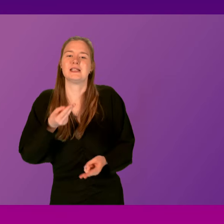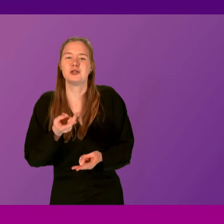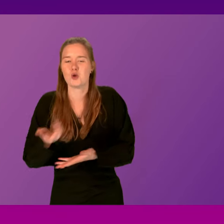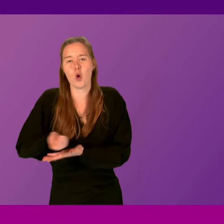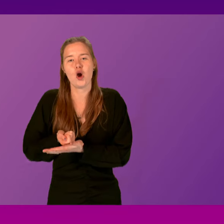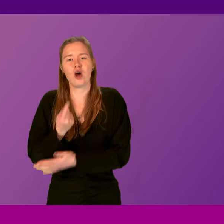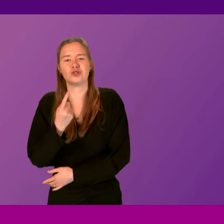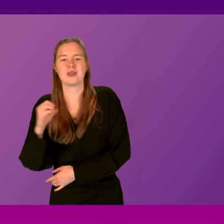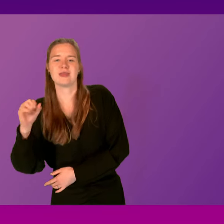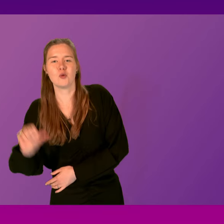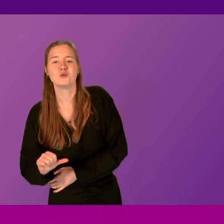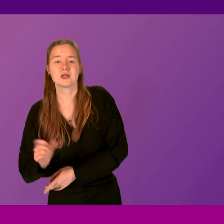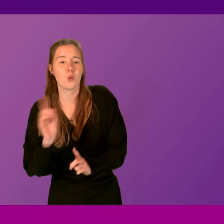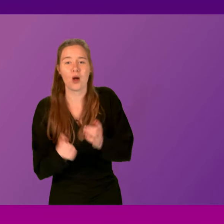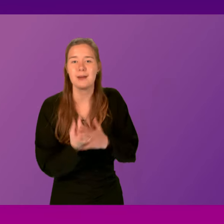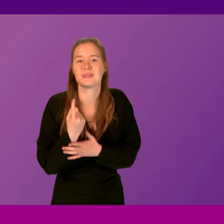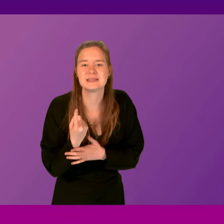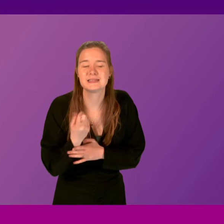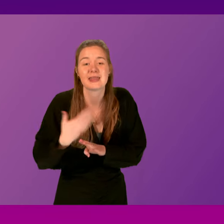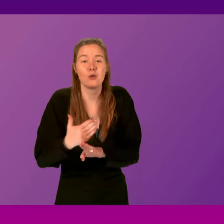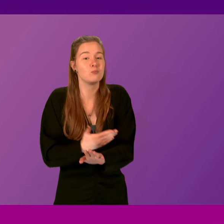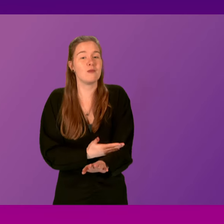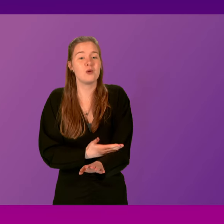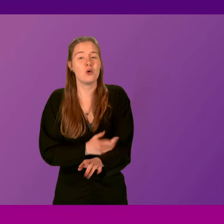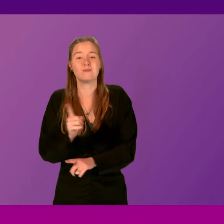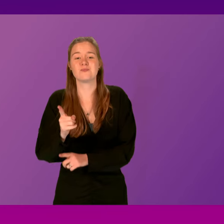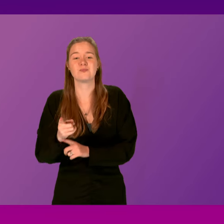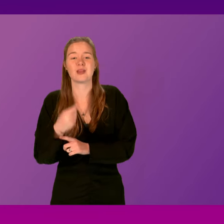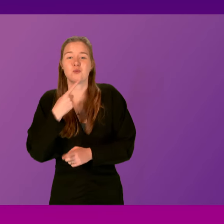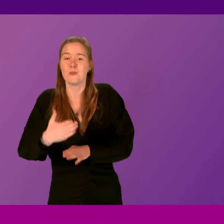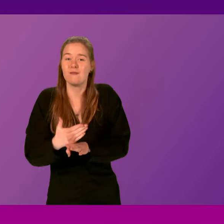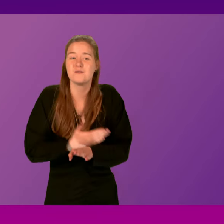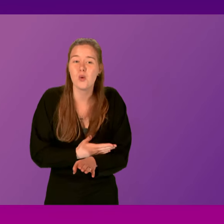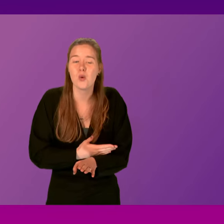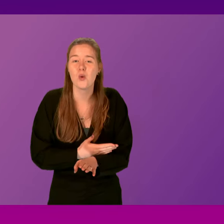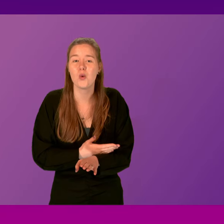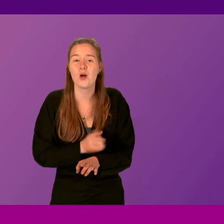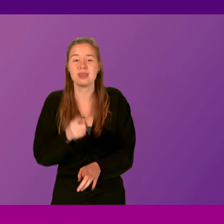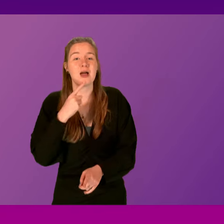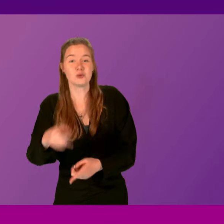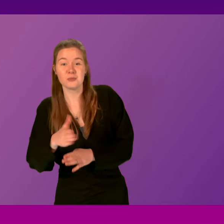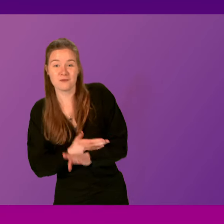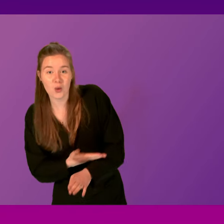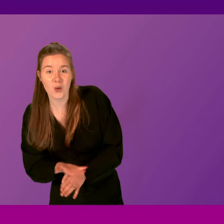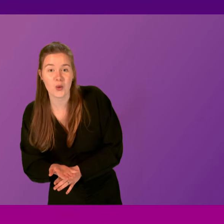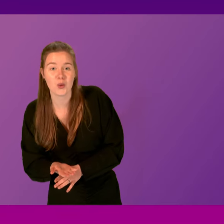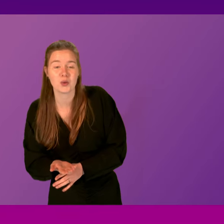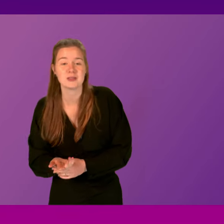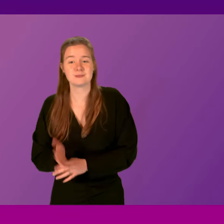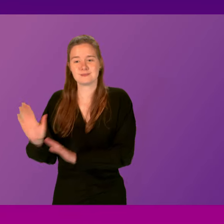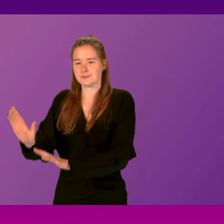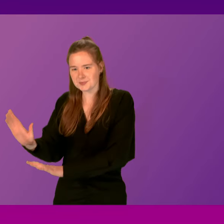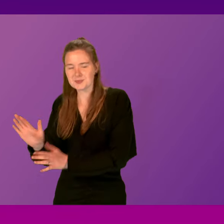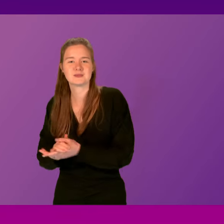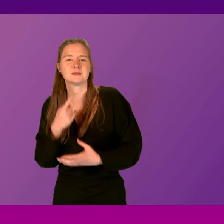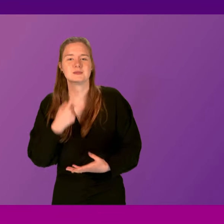What happened? What happened? That was before. Presiding officer, he mouthed. That was before. Members. one